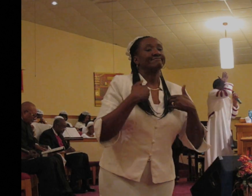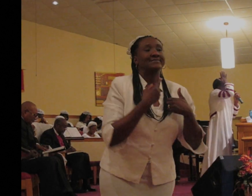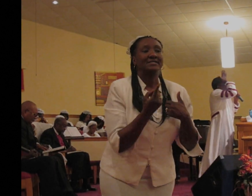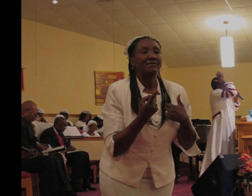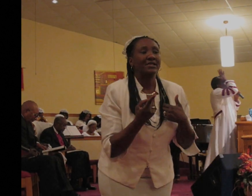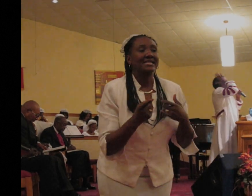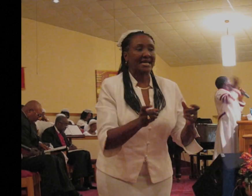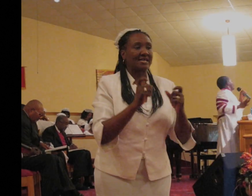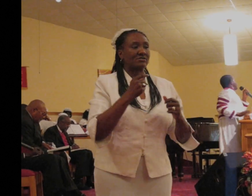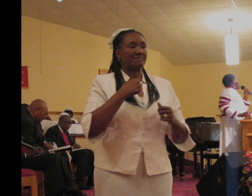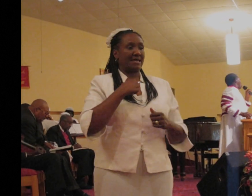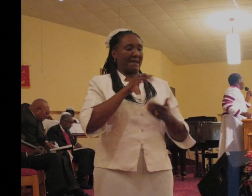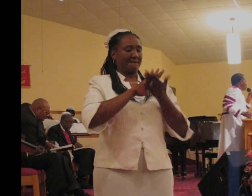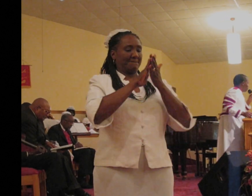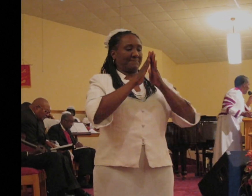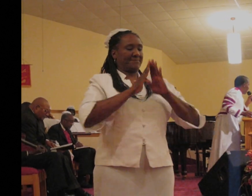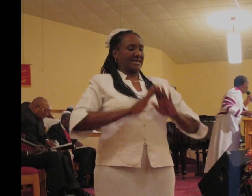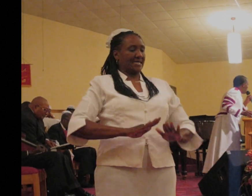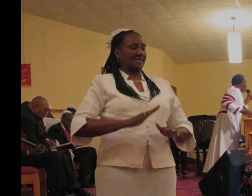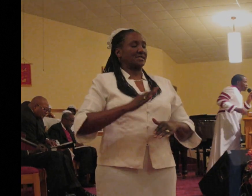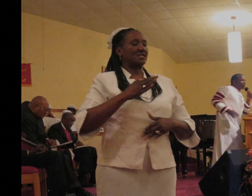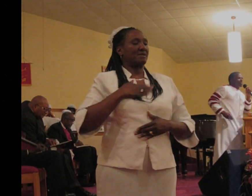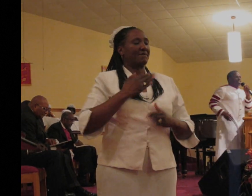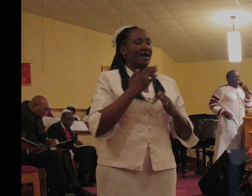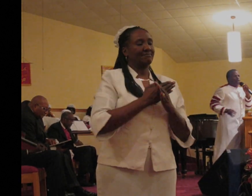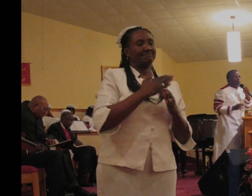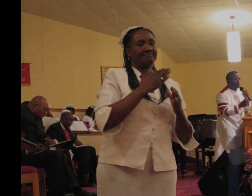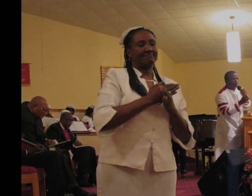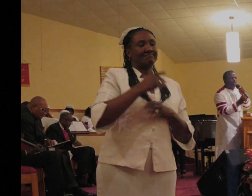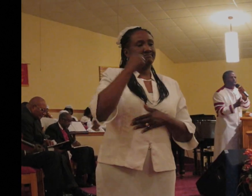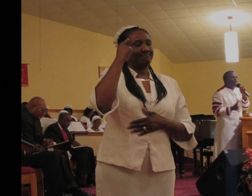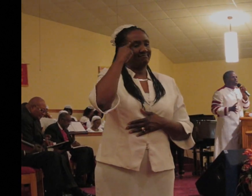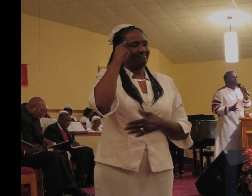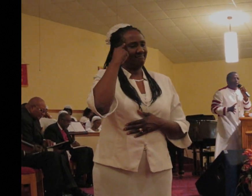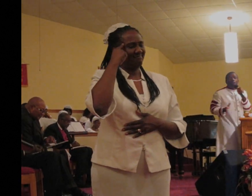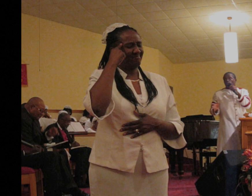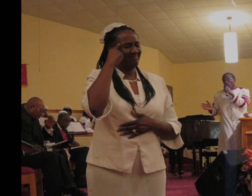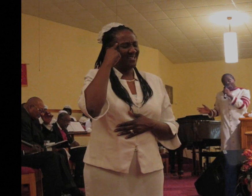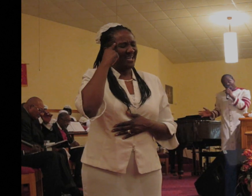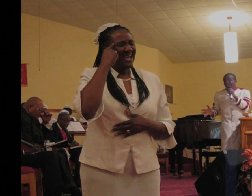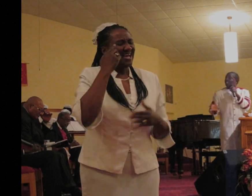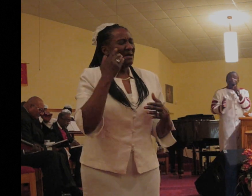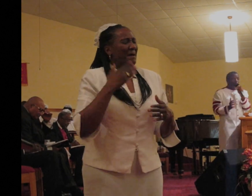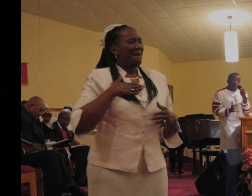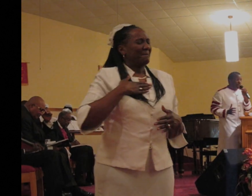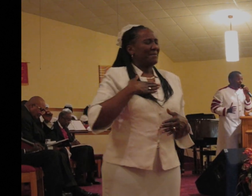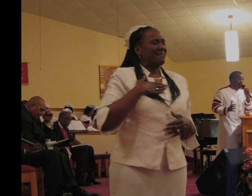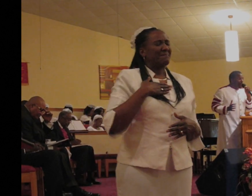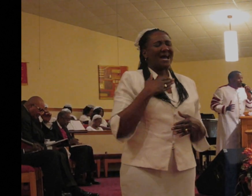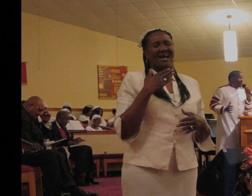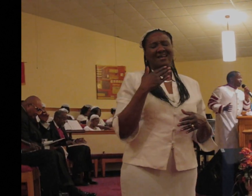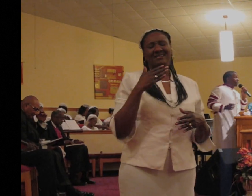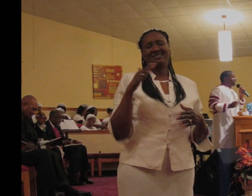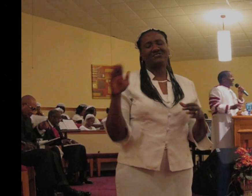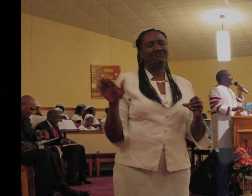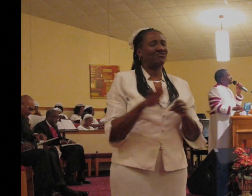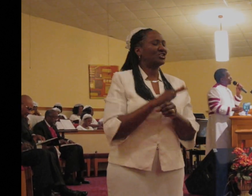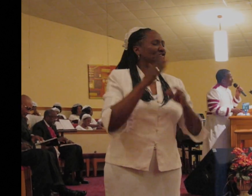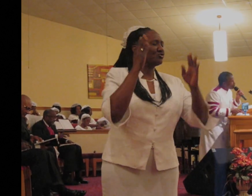peace to my troubled mind. Some of us are troubled in thought because we think too much. Some of us cannot sleep